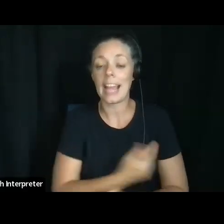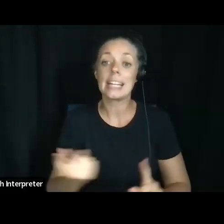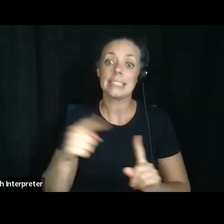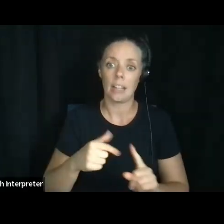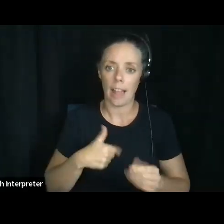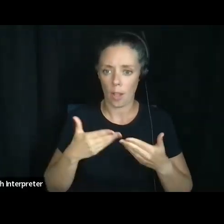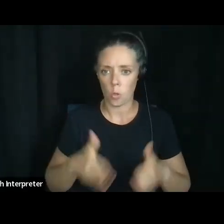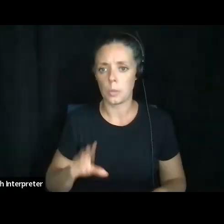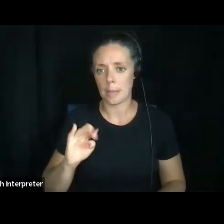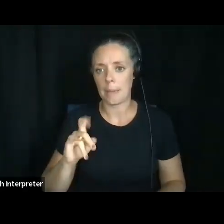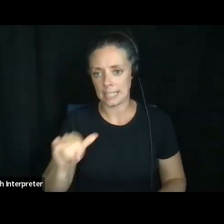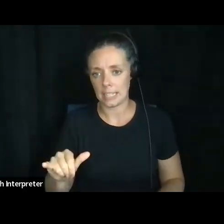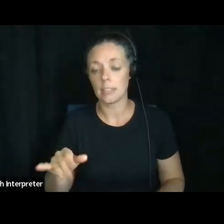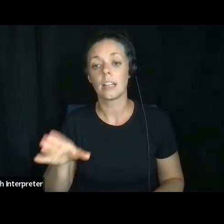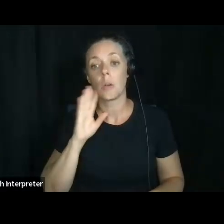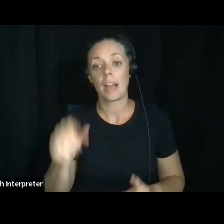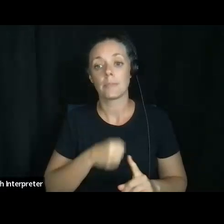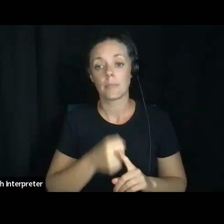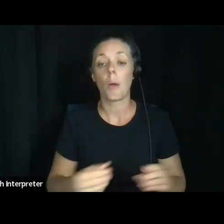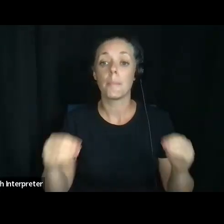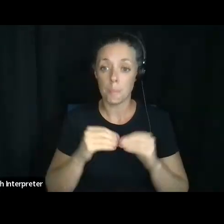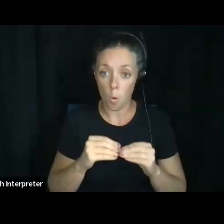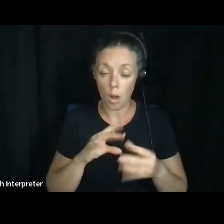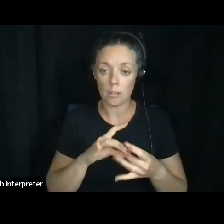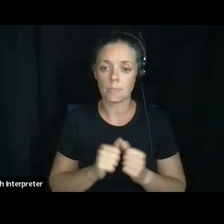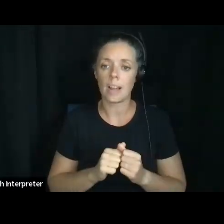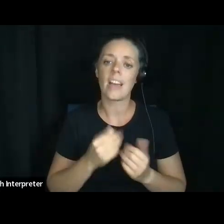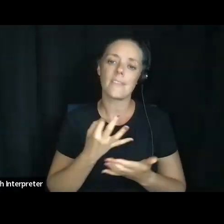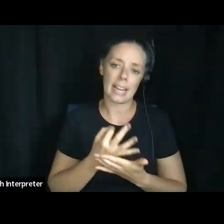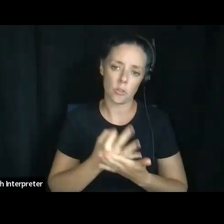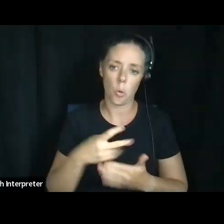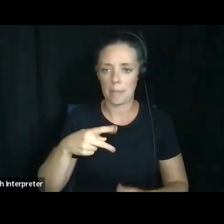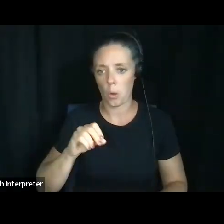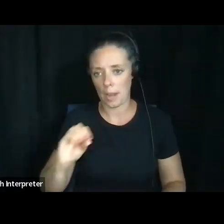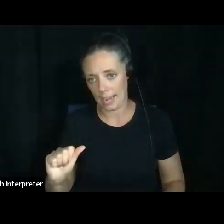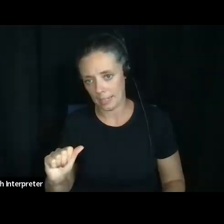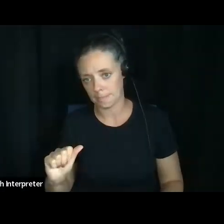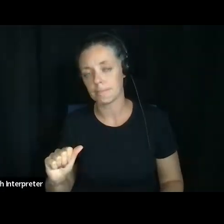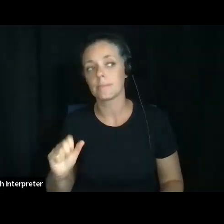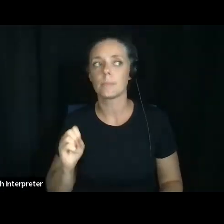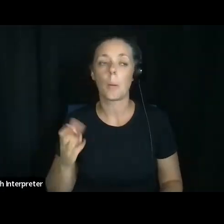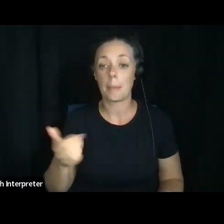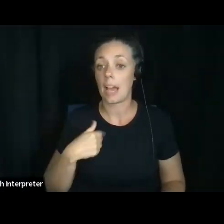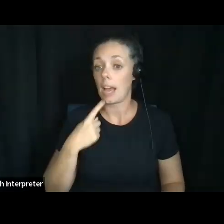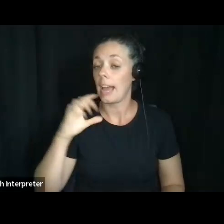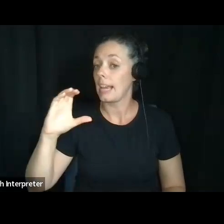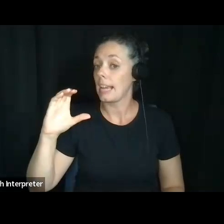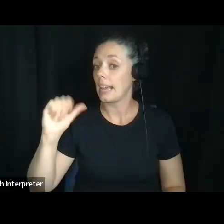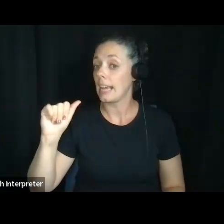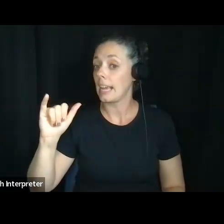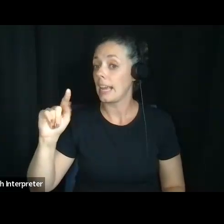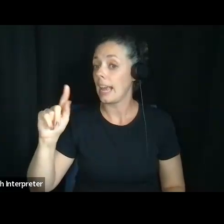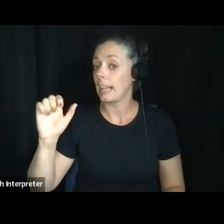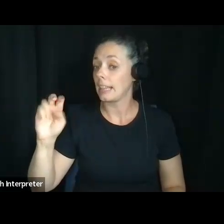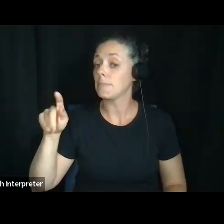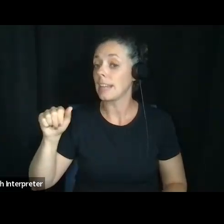It comes into play more in a financial power of attorney. So I may say that Caitlin can handle my financial affairs